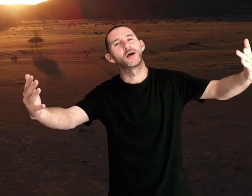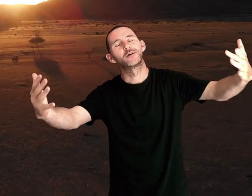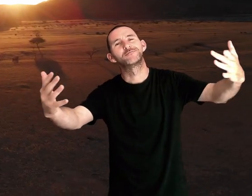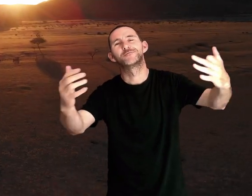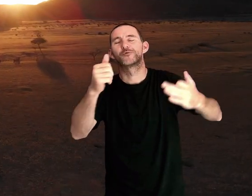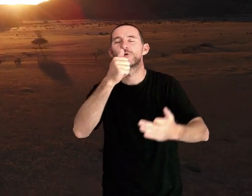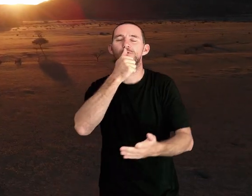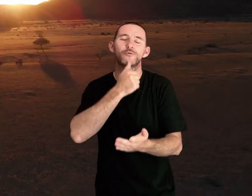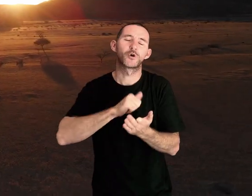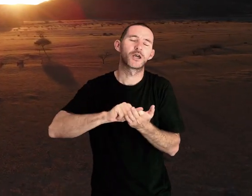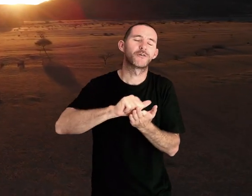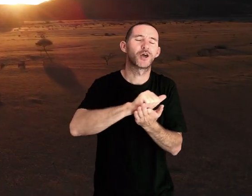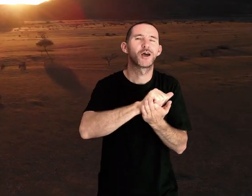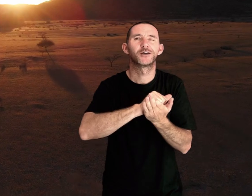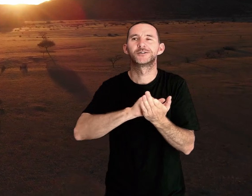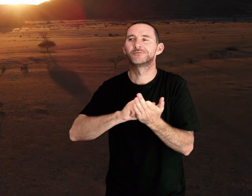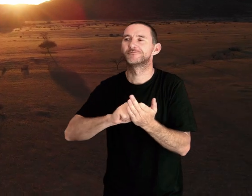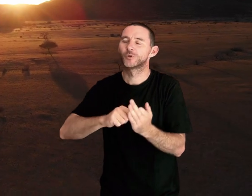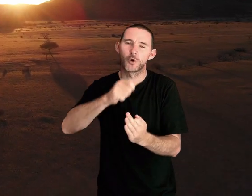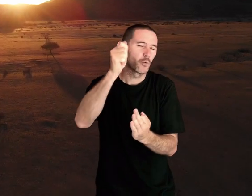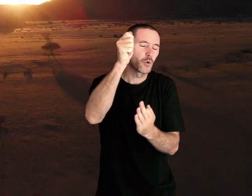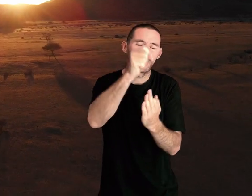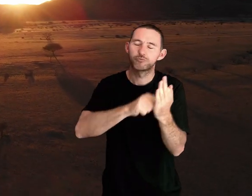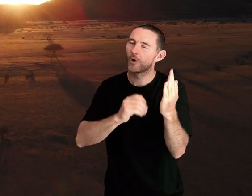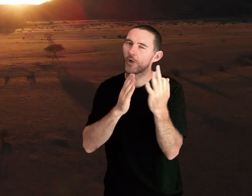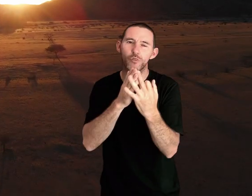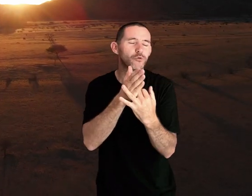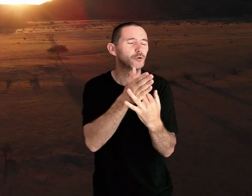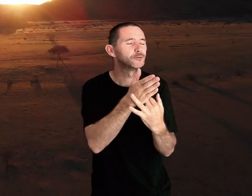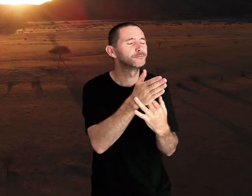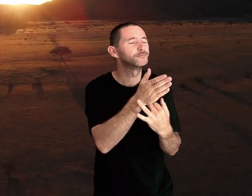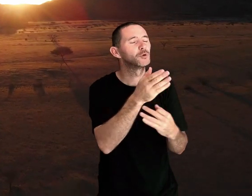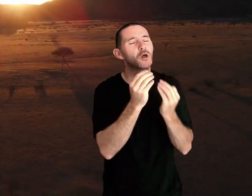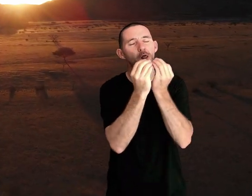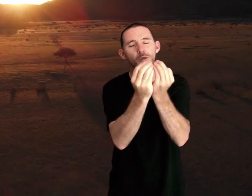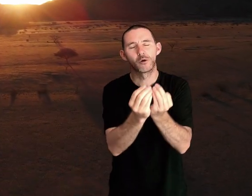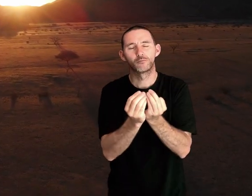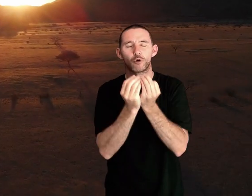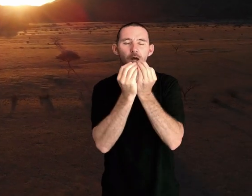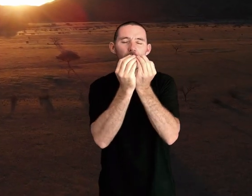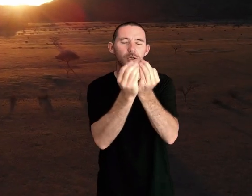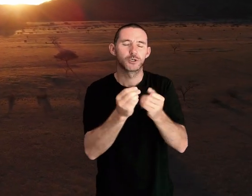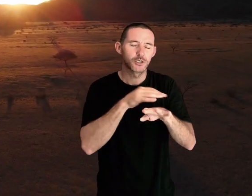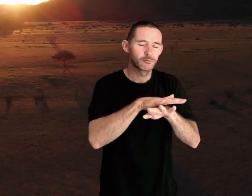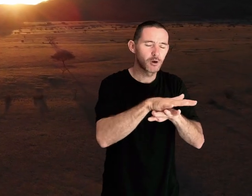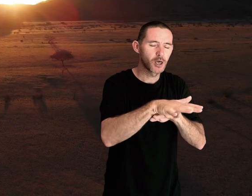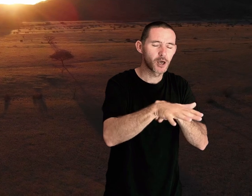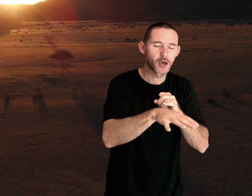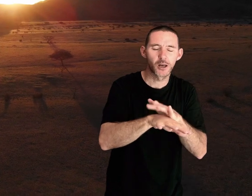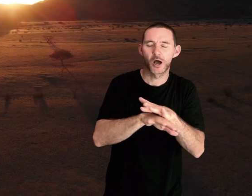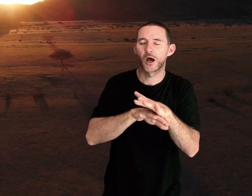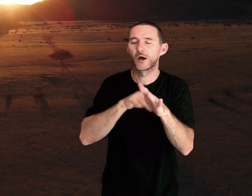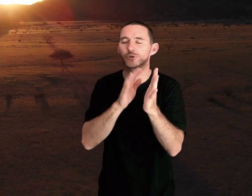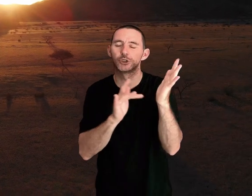wide Forgiveness was bought with The precious